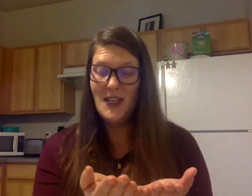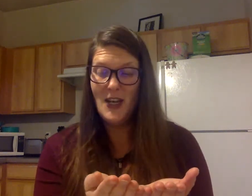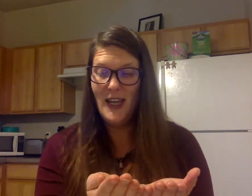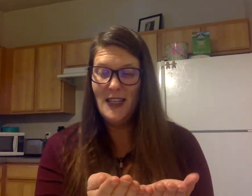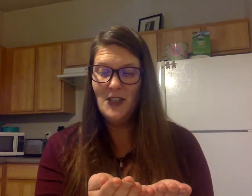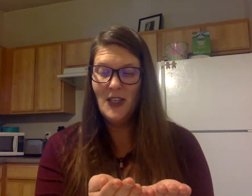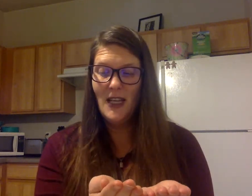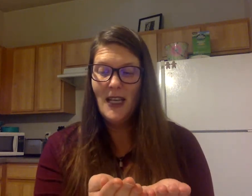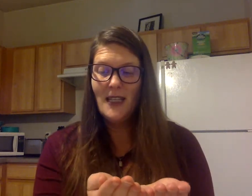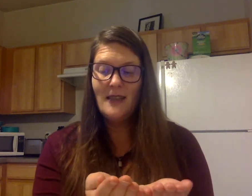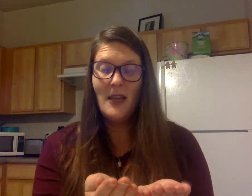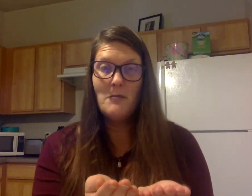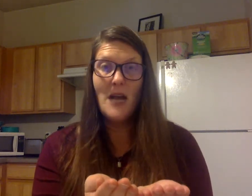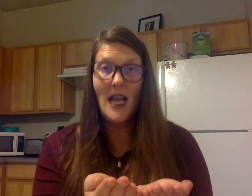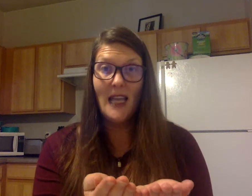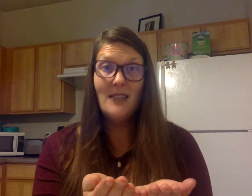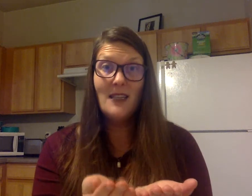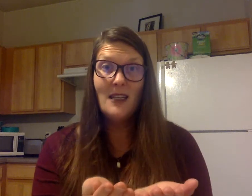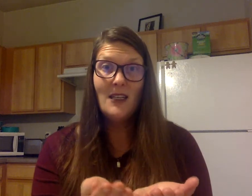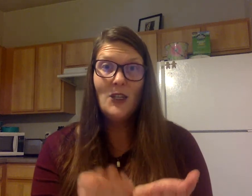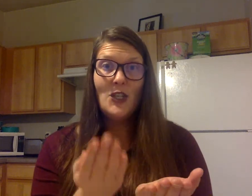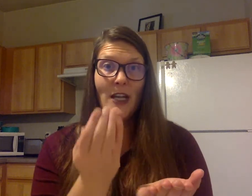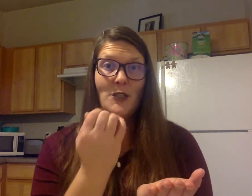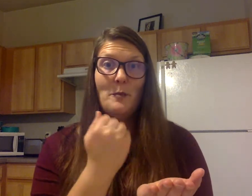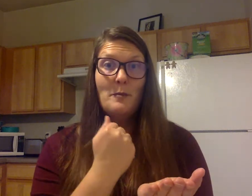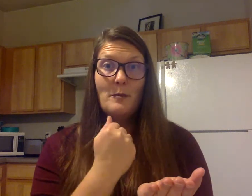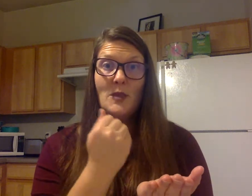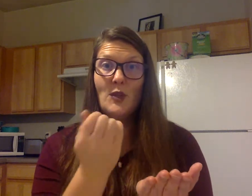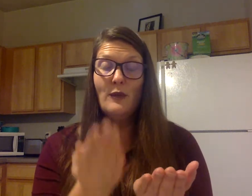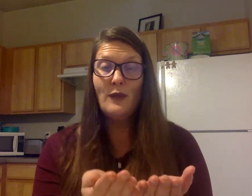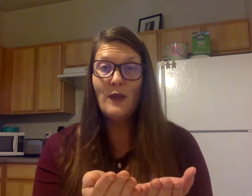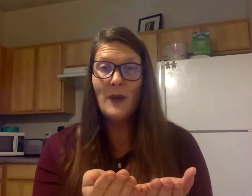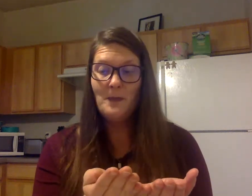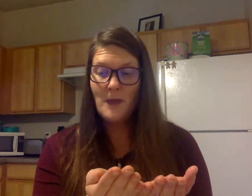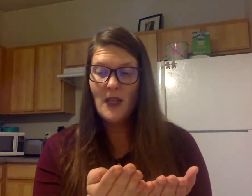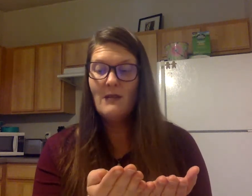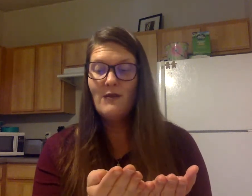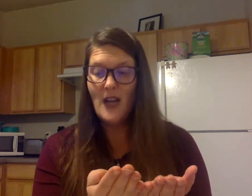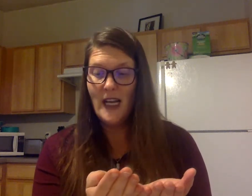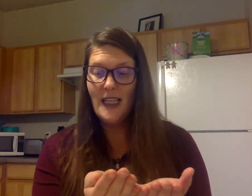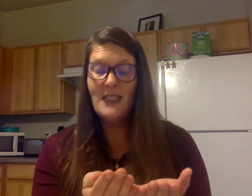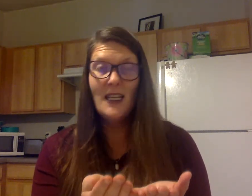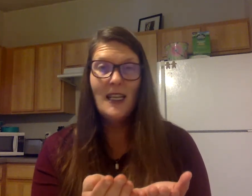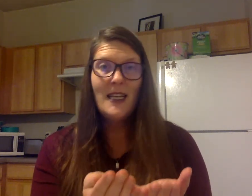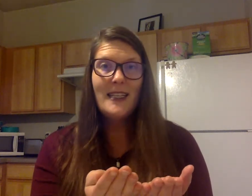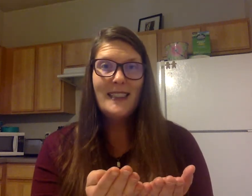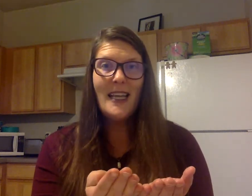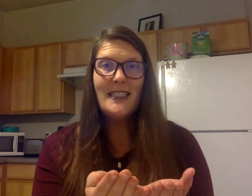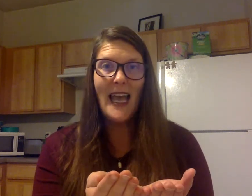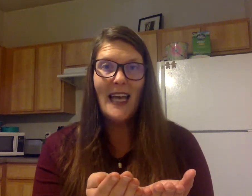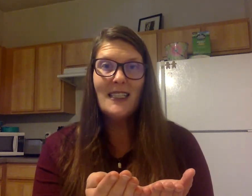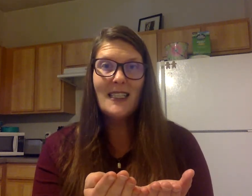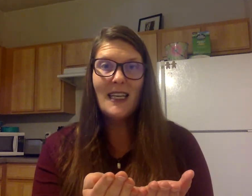nudge. Say mind. Change m to f, find. Say task.